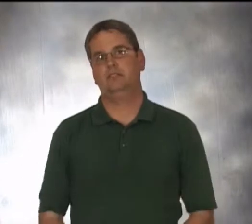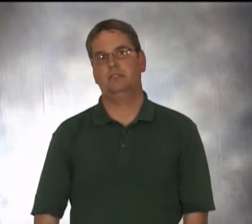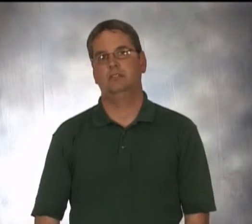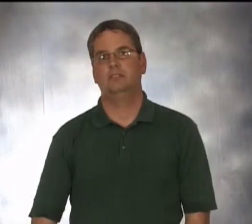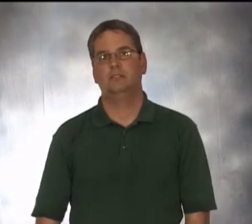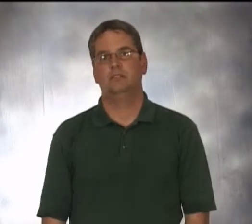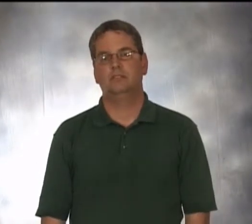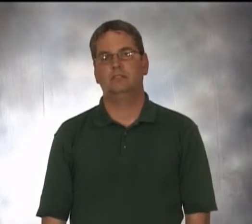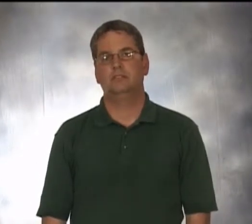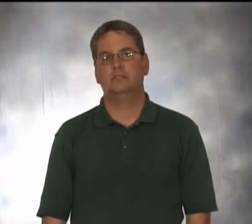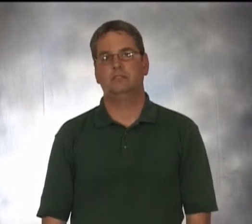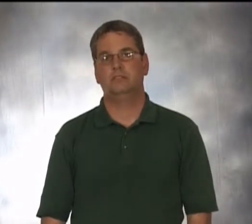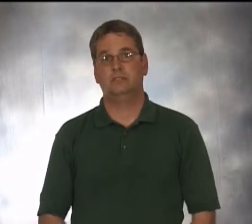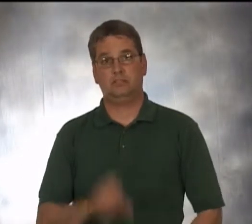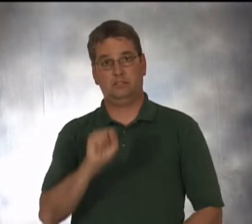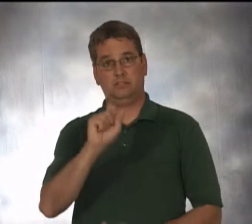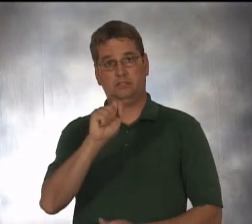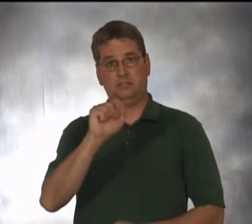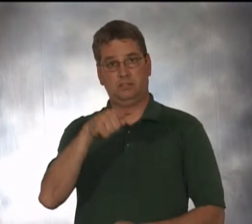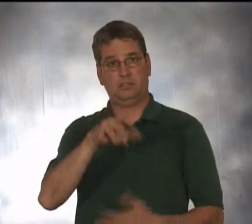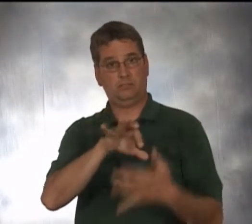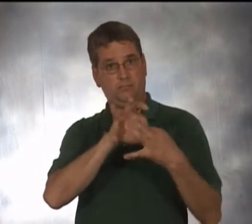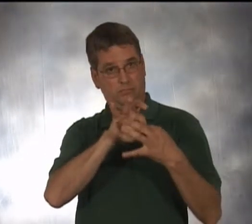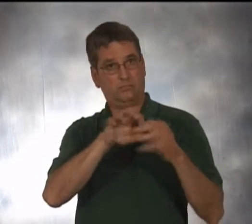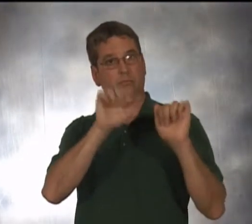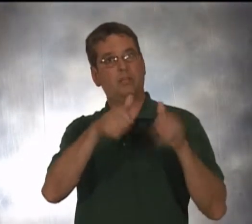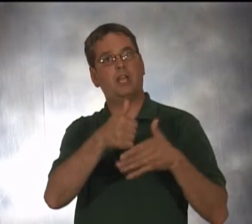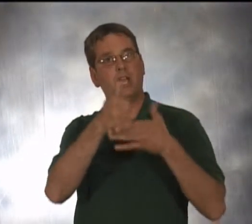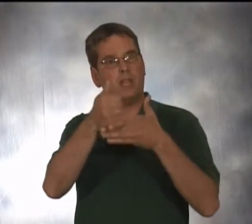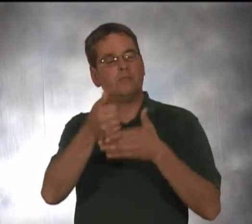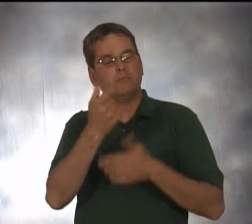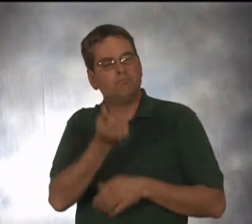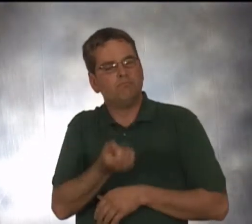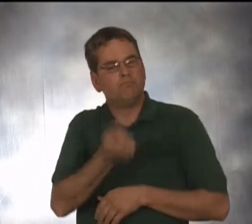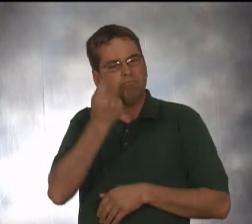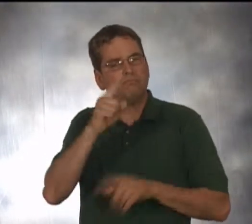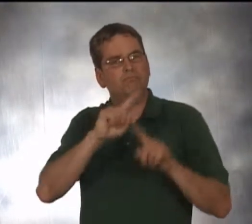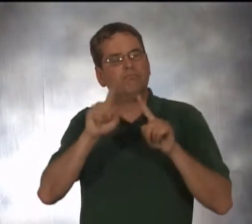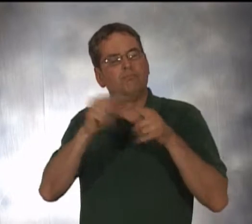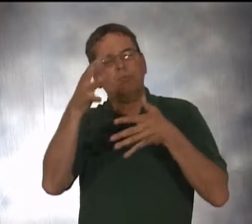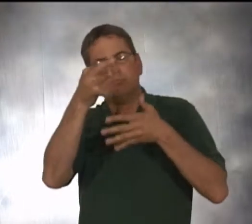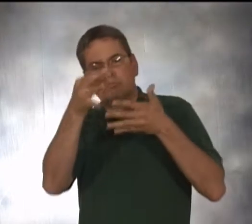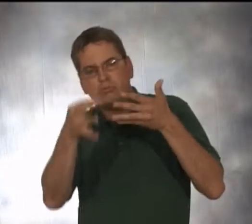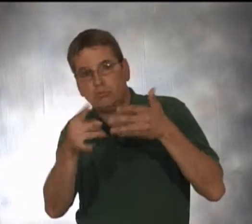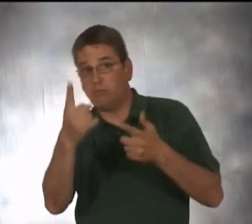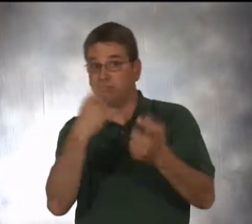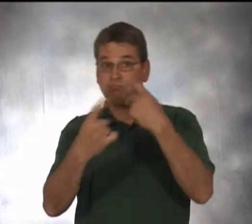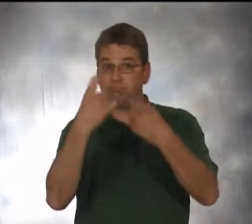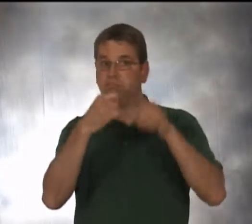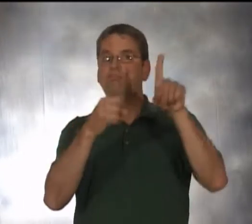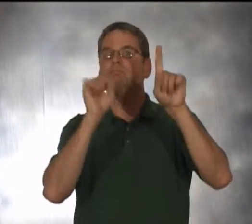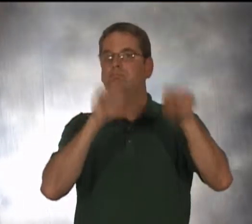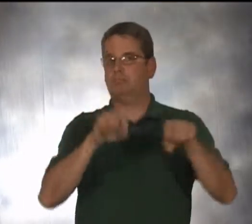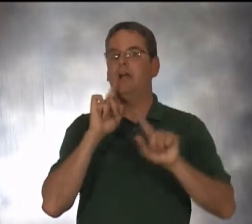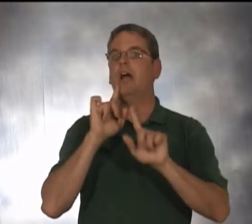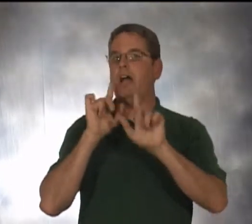Our staff coordinator can help you better understand your options and answer any questions you may have regarding regarding the STAP